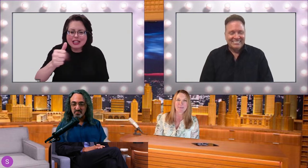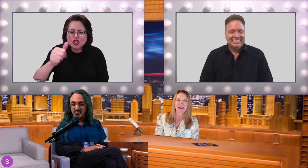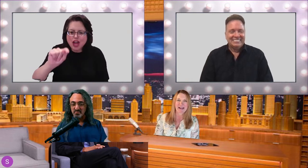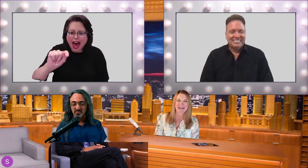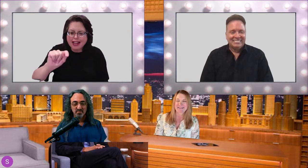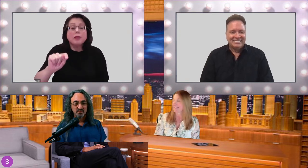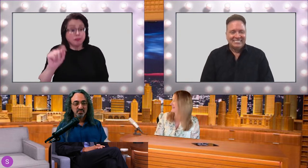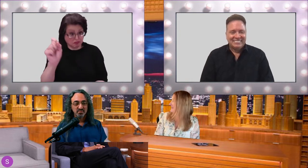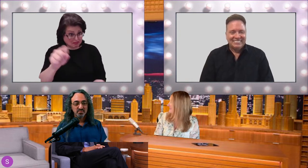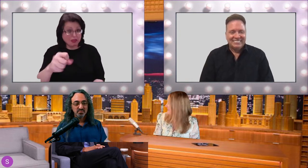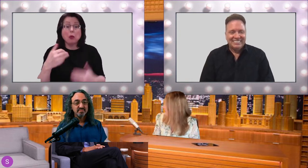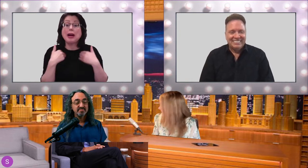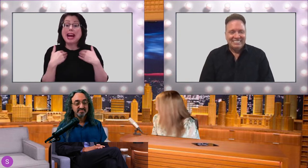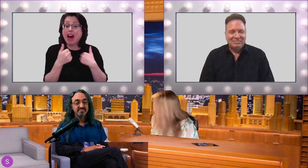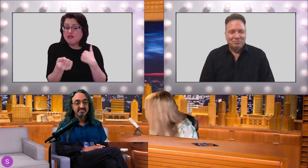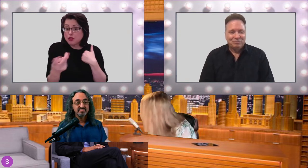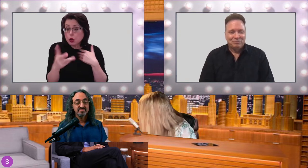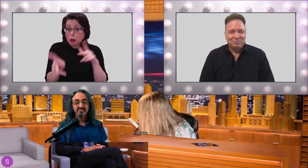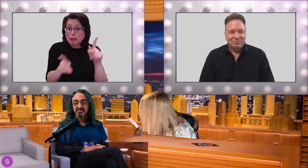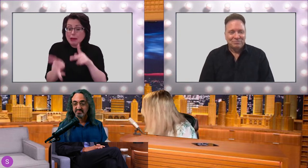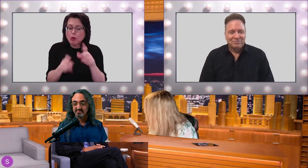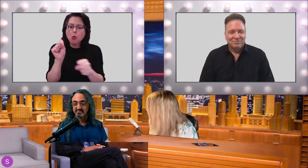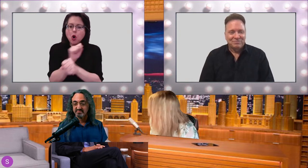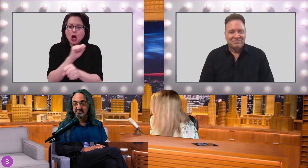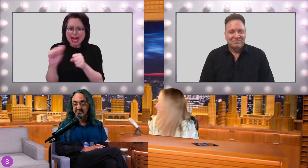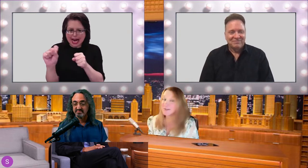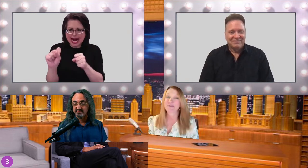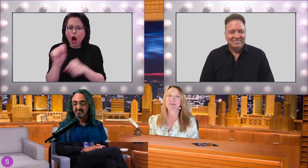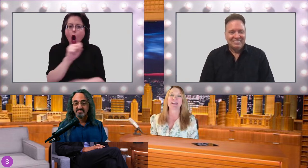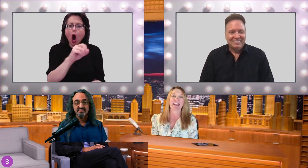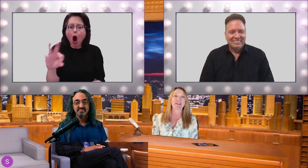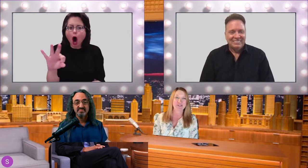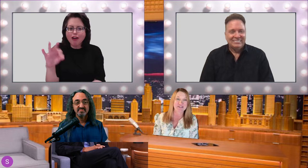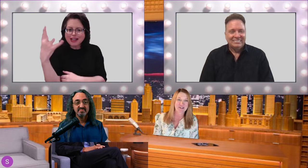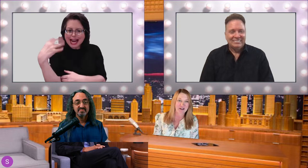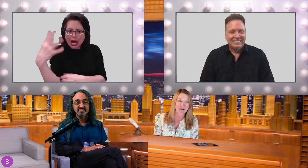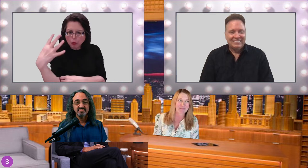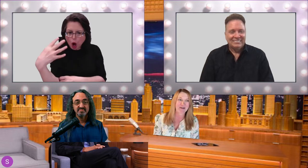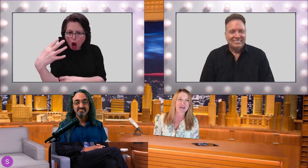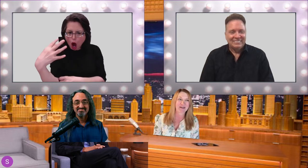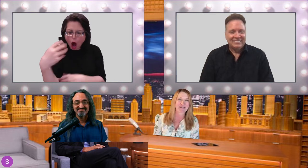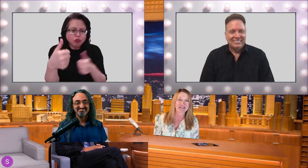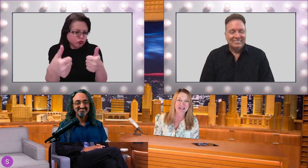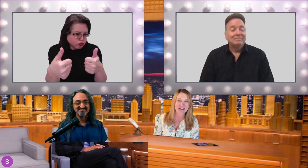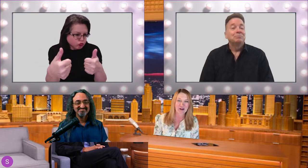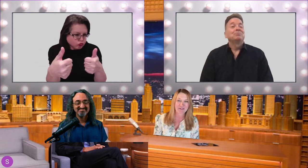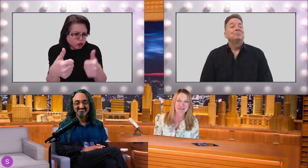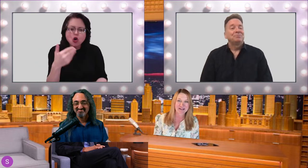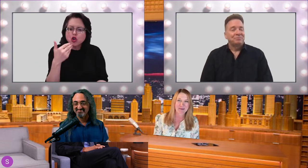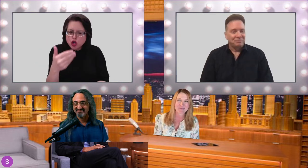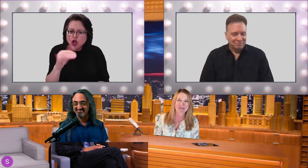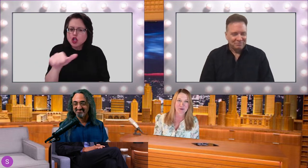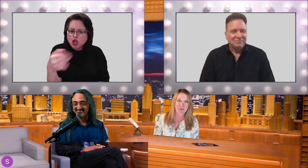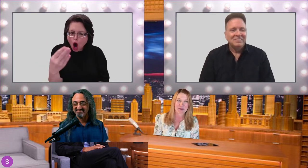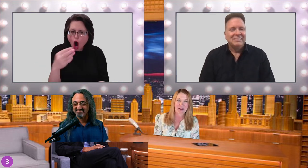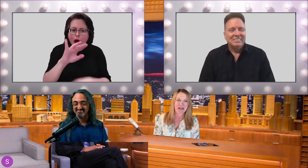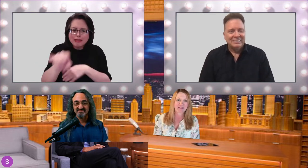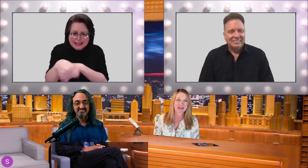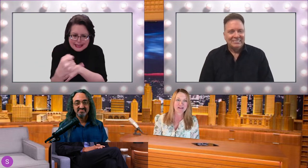behind the scenes here. That have been doing a good job setting all this up. So, thank